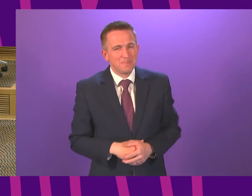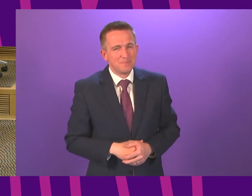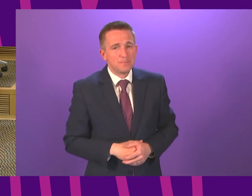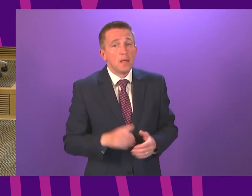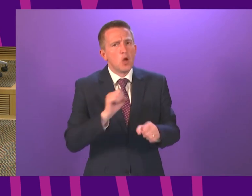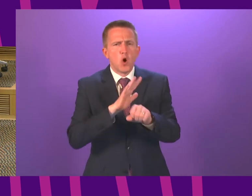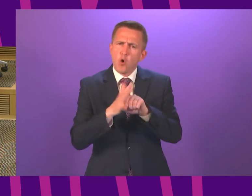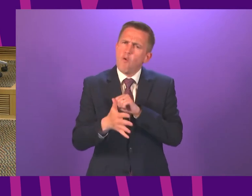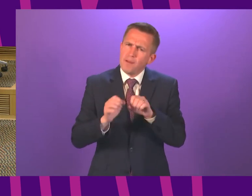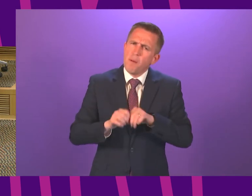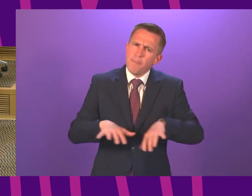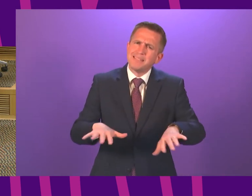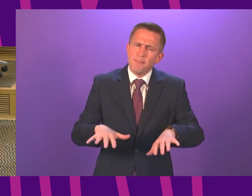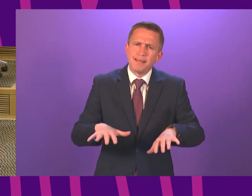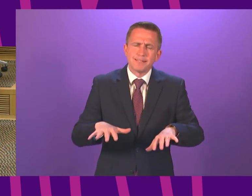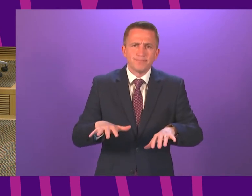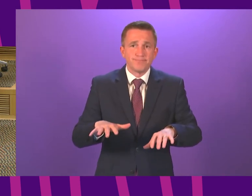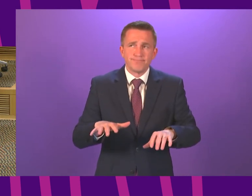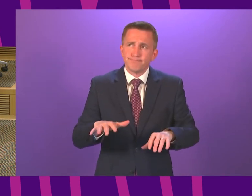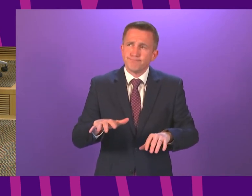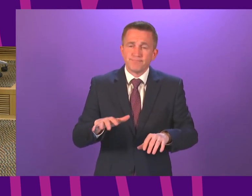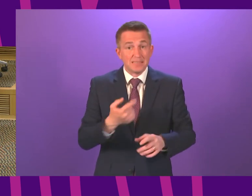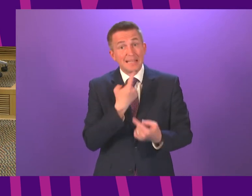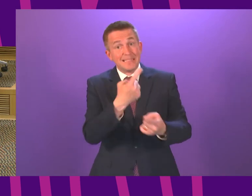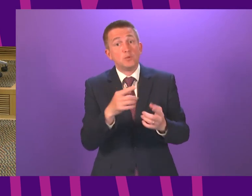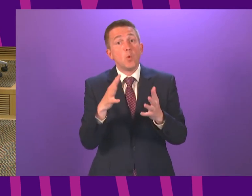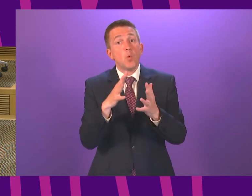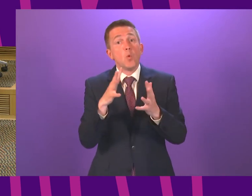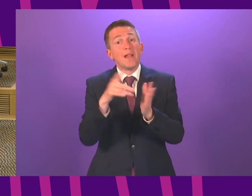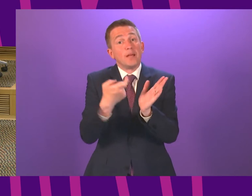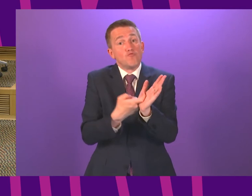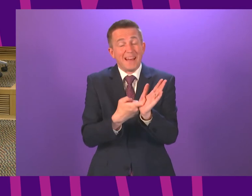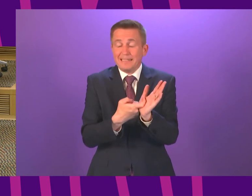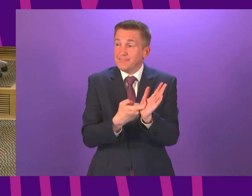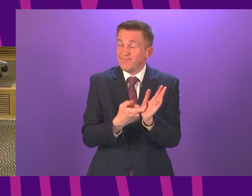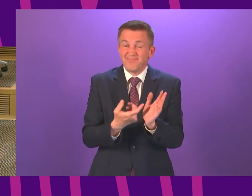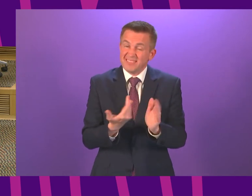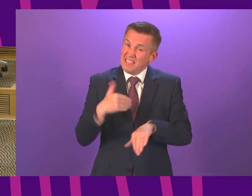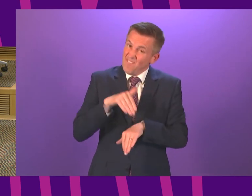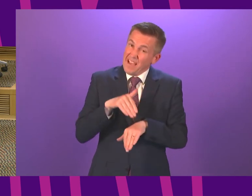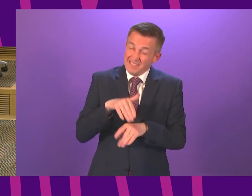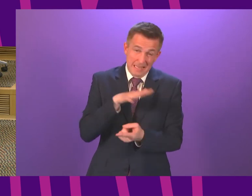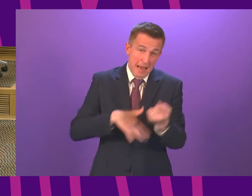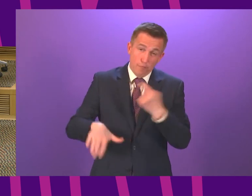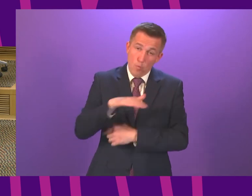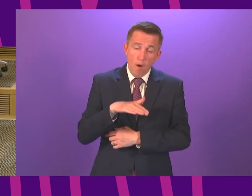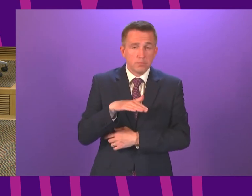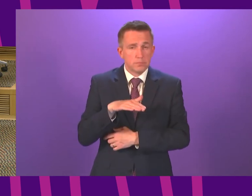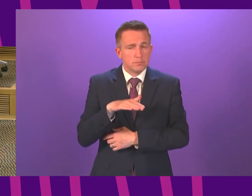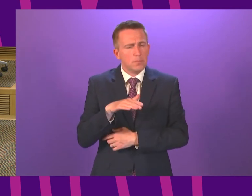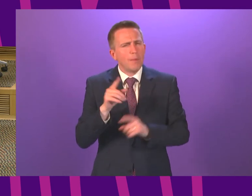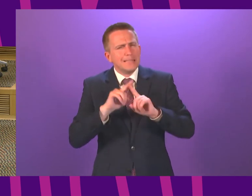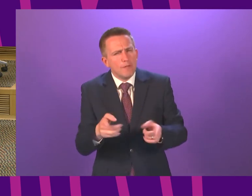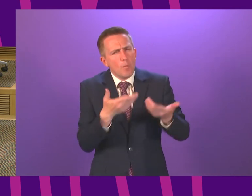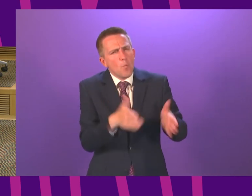pandemic has as I was just reflecting on to Willy Rennie it's had an effect on everyone but on everyone in different